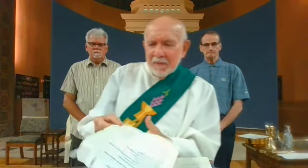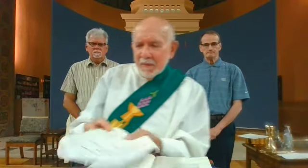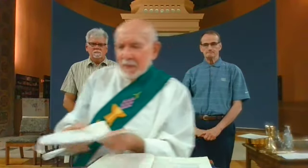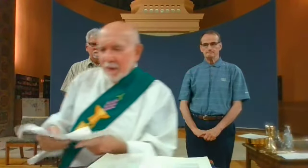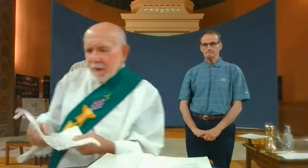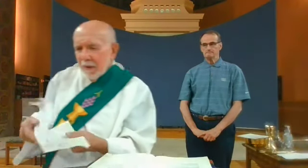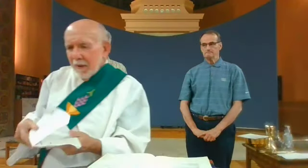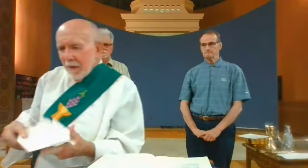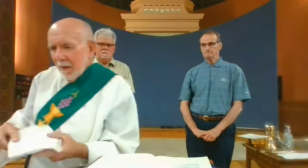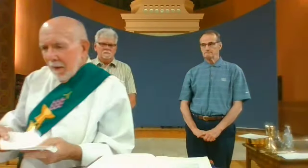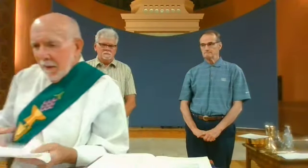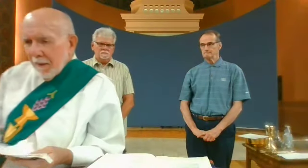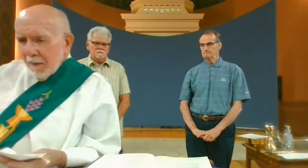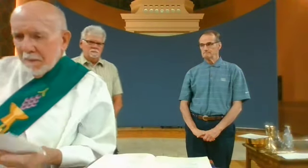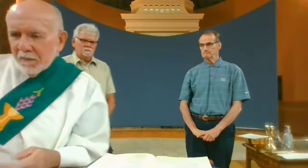separated from you. Amen.